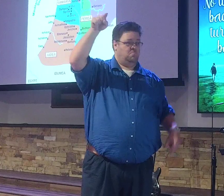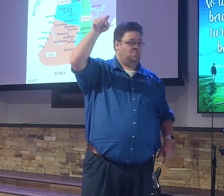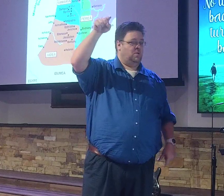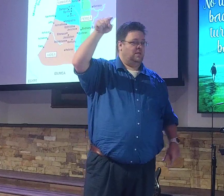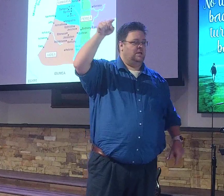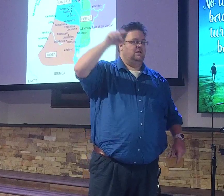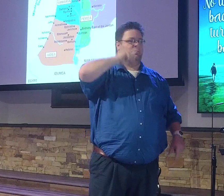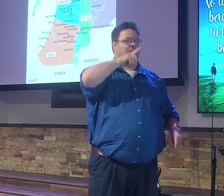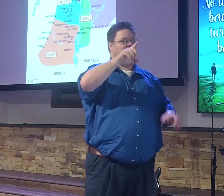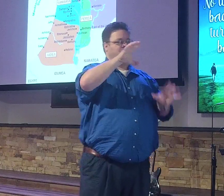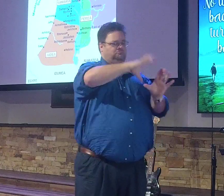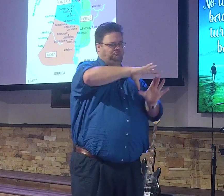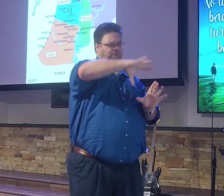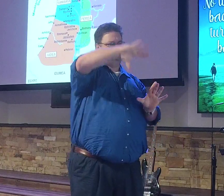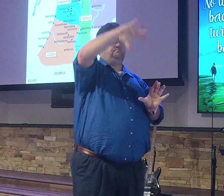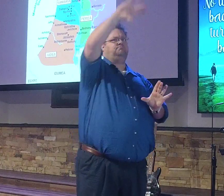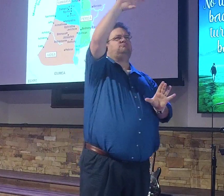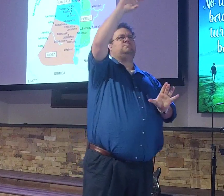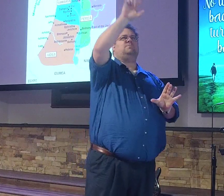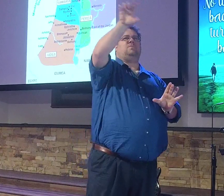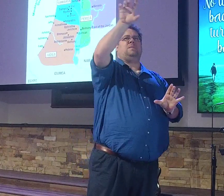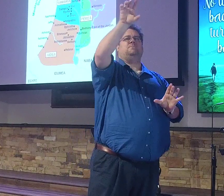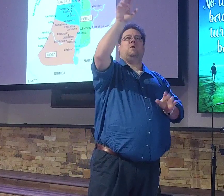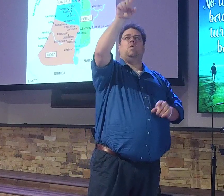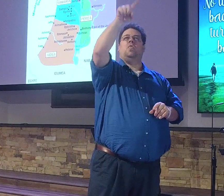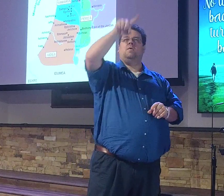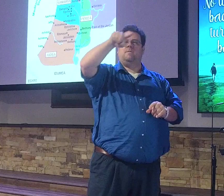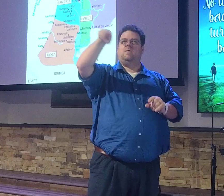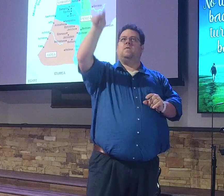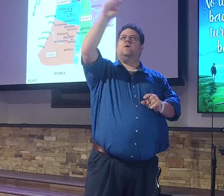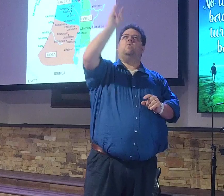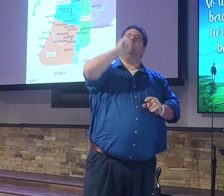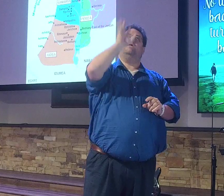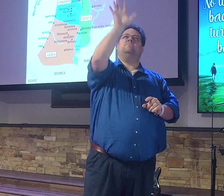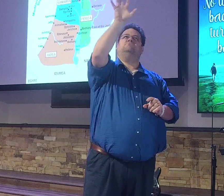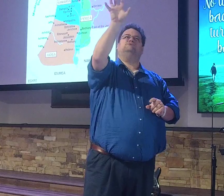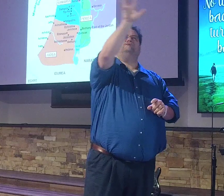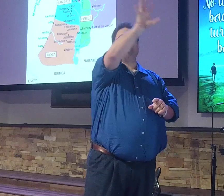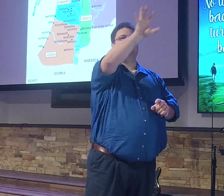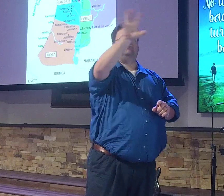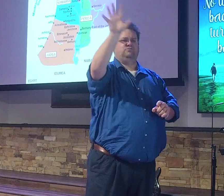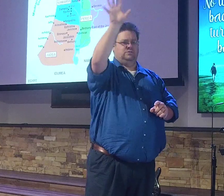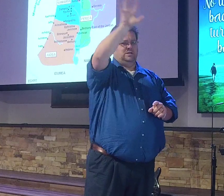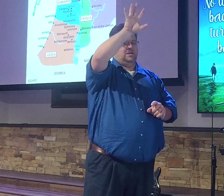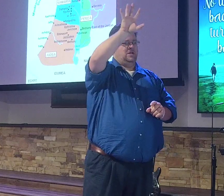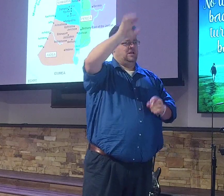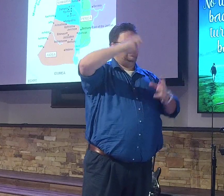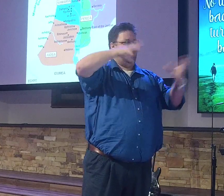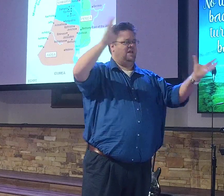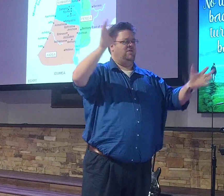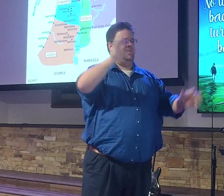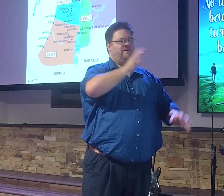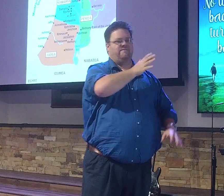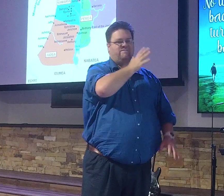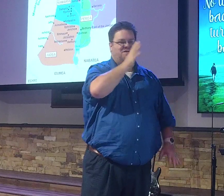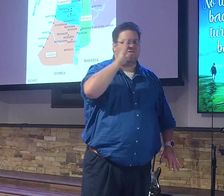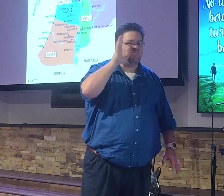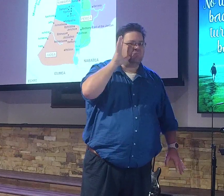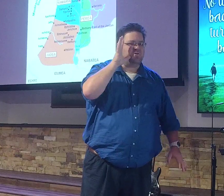had up here in this area, you had just a lot of, um, uh, farmers, uh, fishermen,